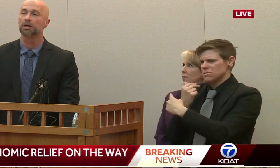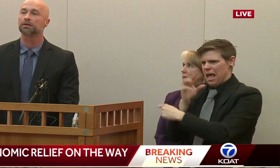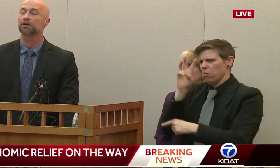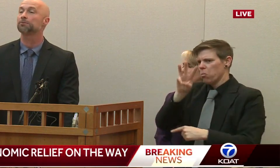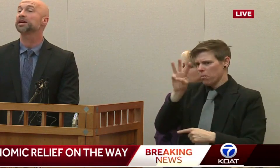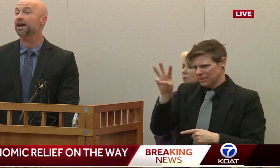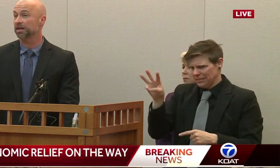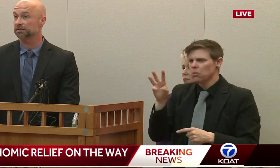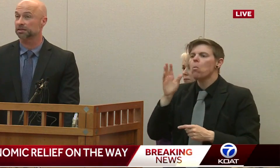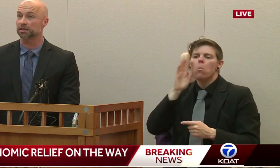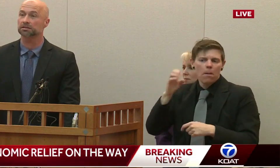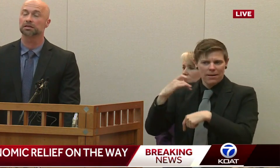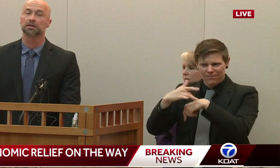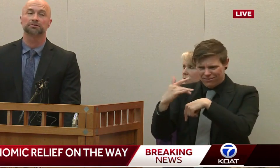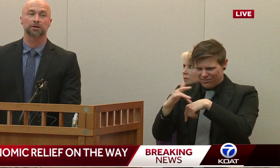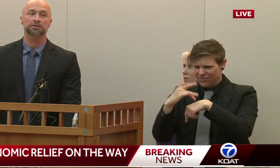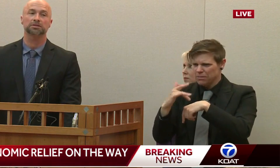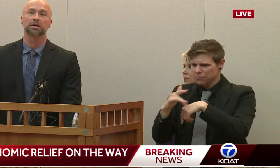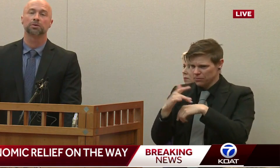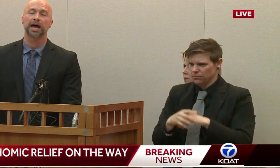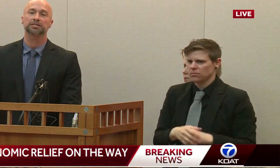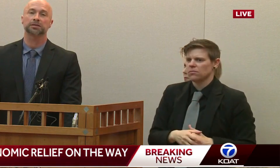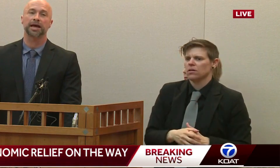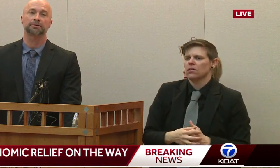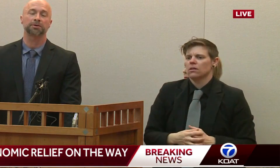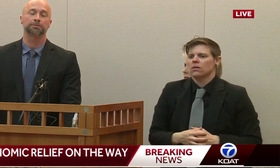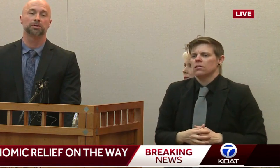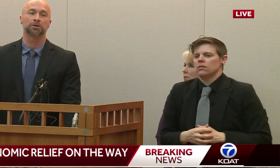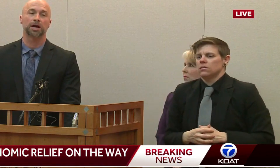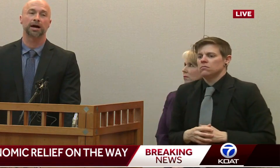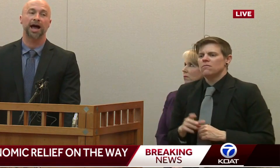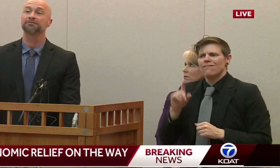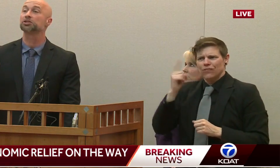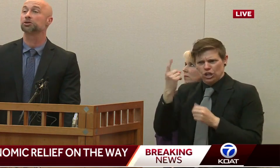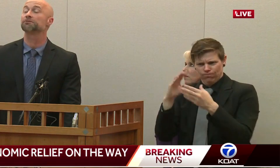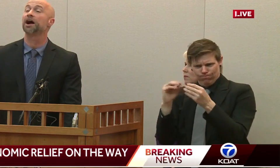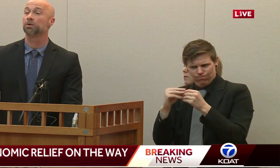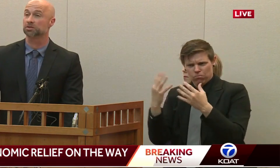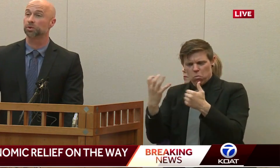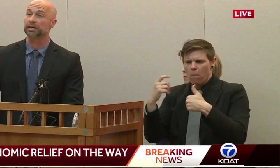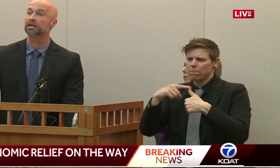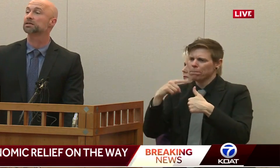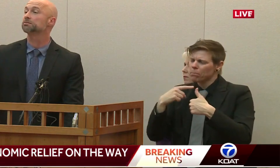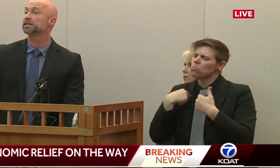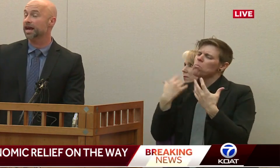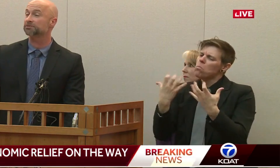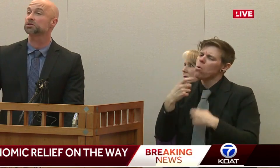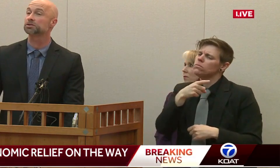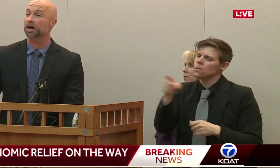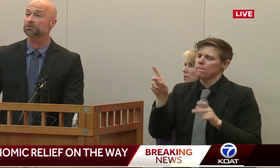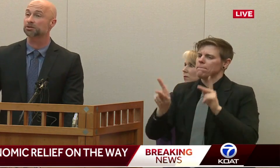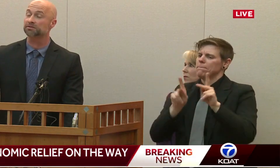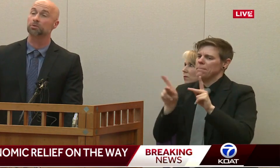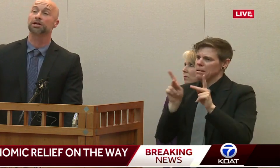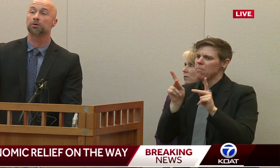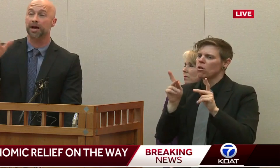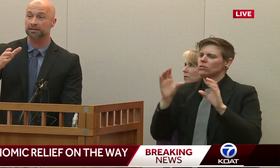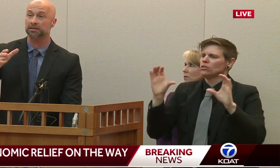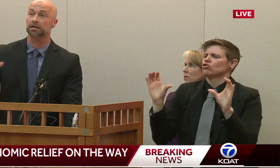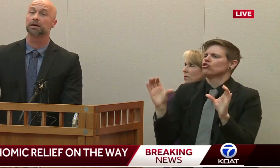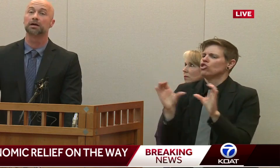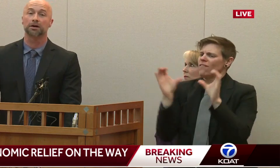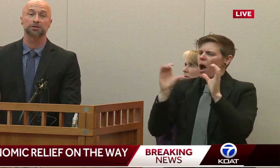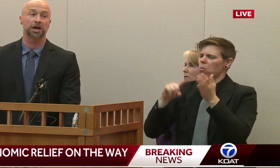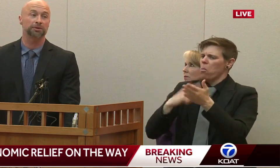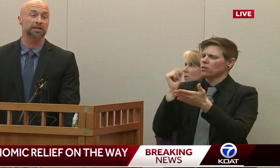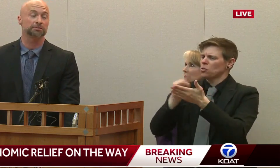available. There are a couple of caveats to this. First, we ask that people have to certify once a week. That doesn't mean they have to do a job search if they want to go